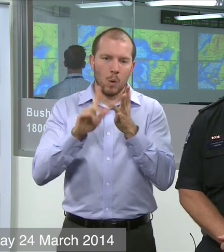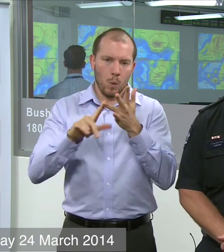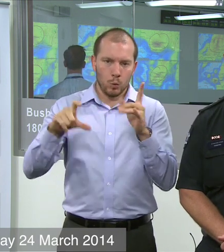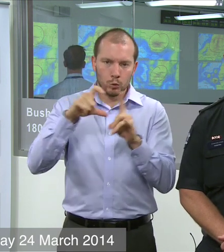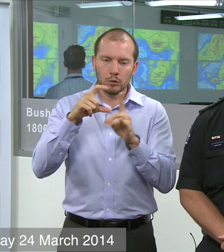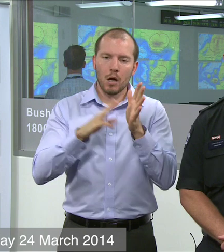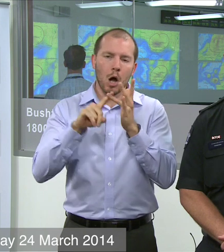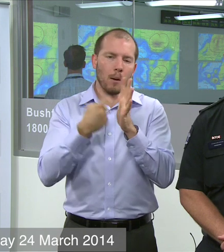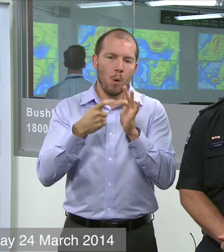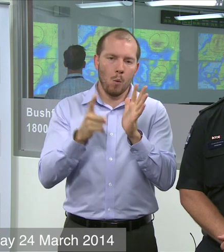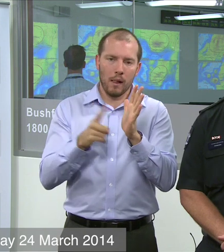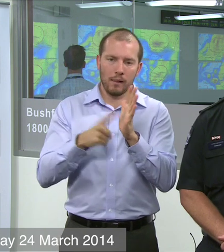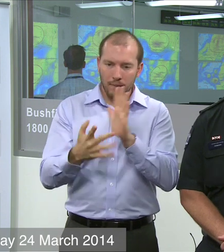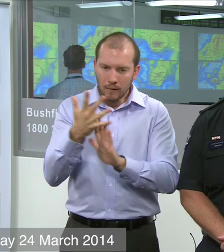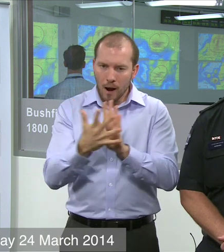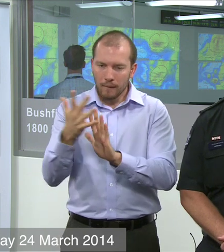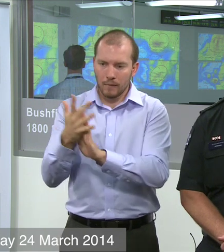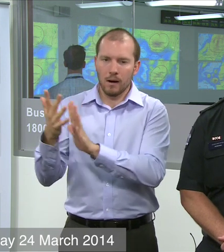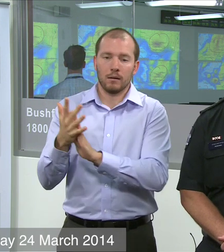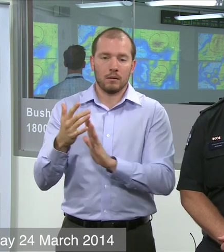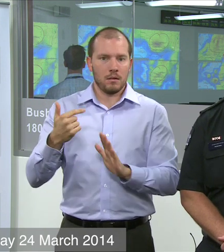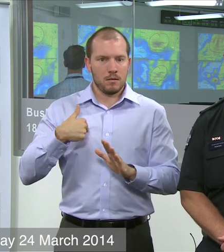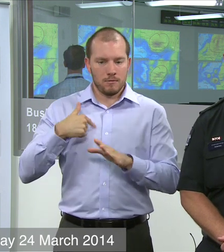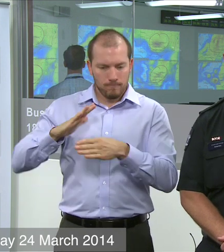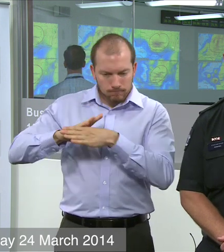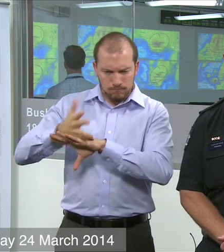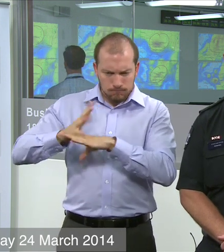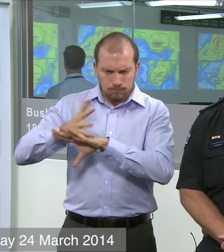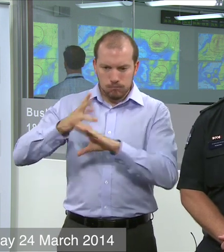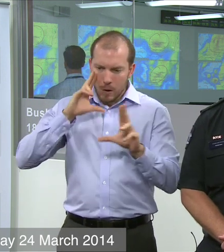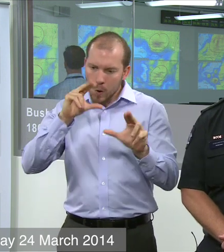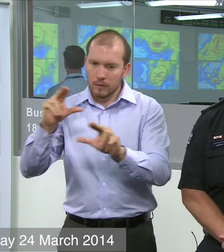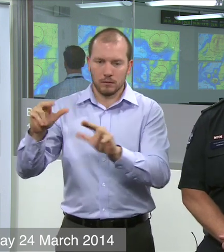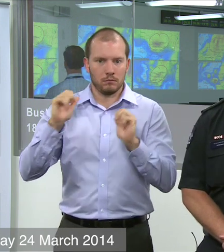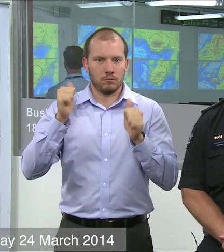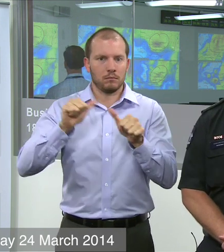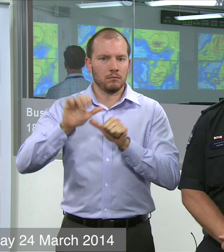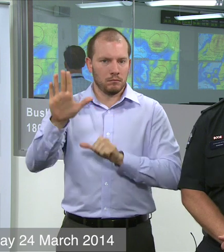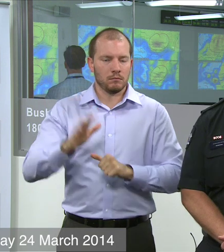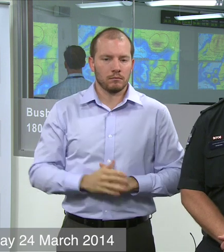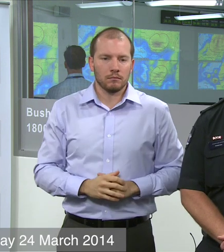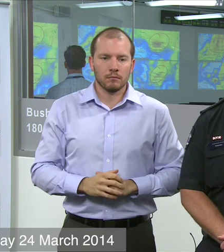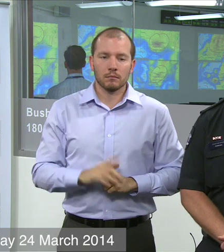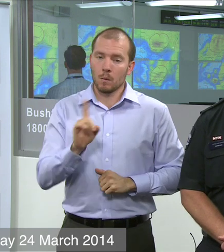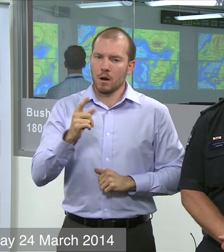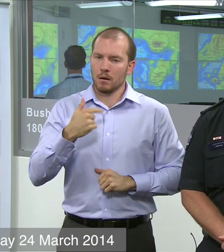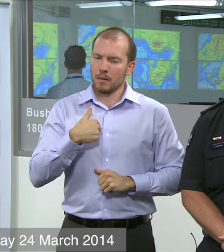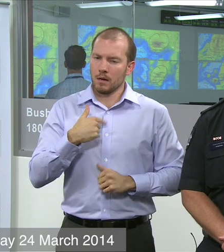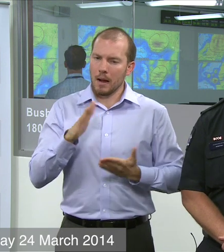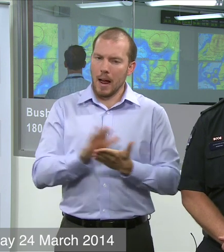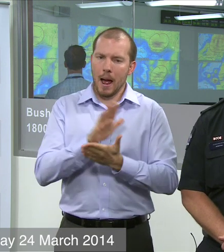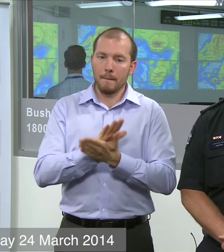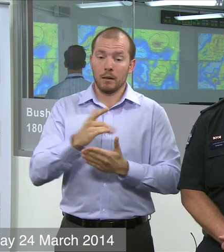And the efforts that have been put in place by our people have been fantastic. And what's been really pleasing is when I visited those